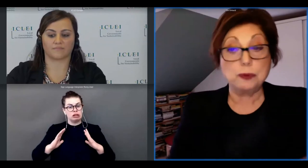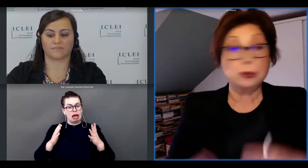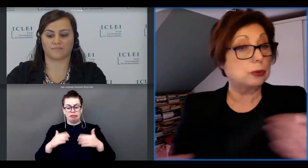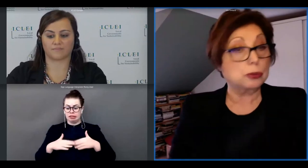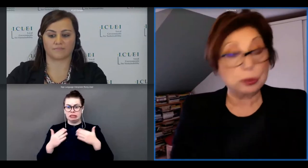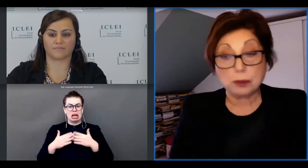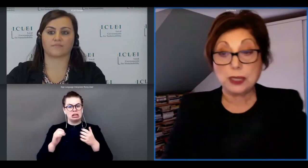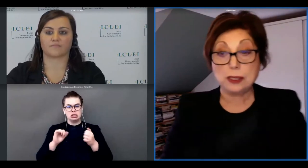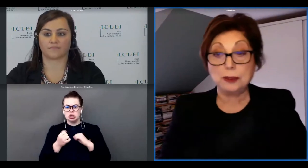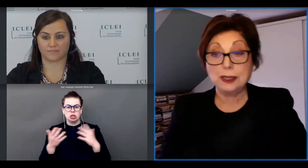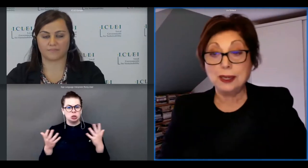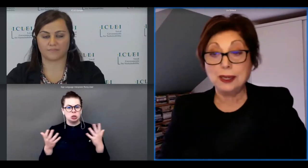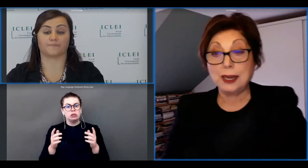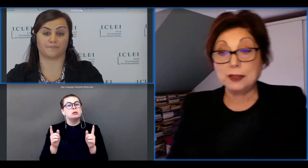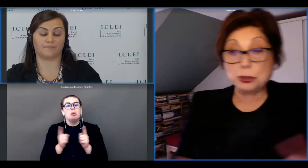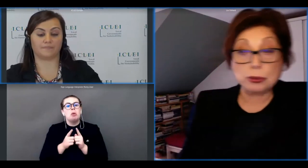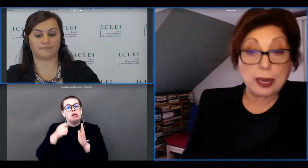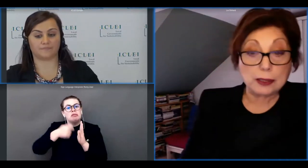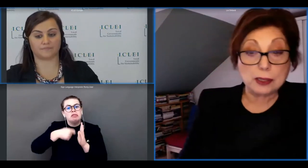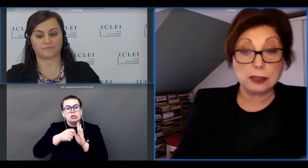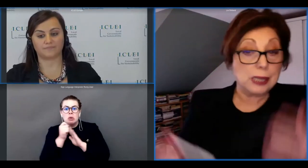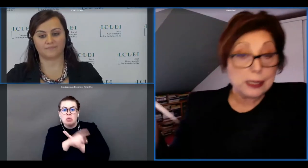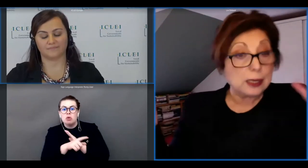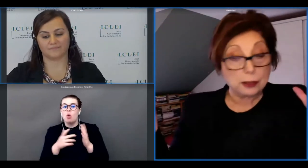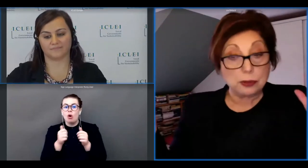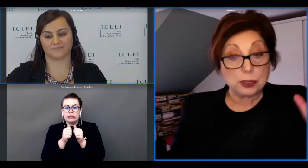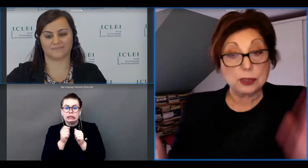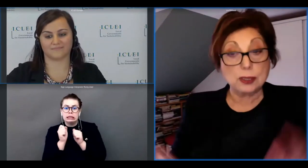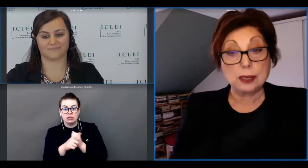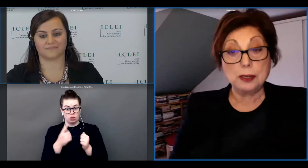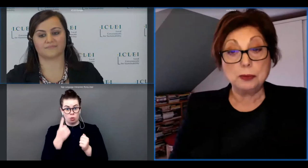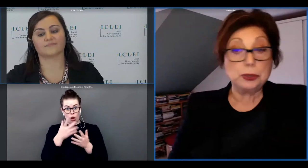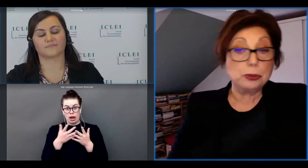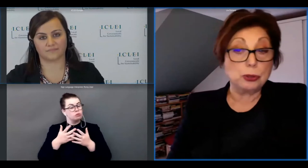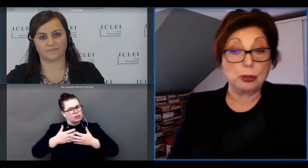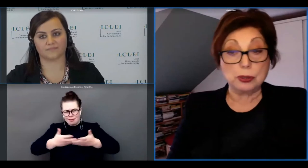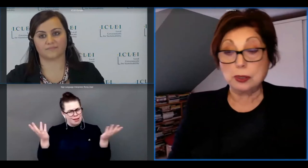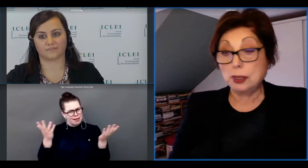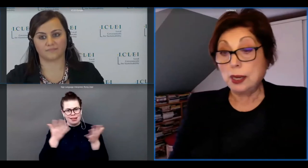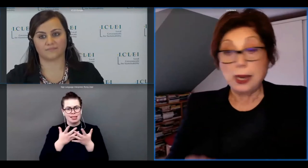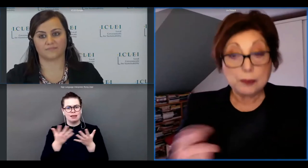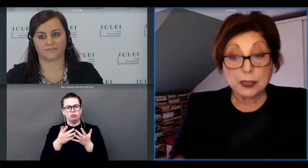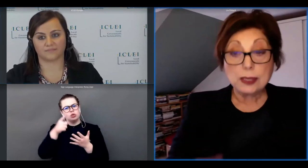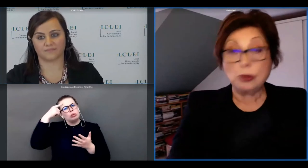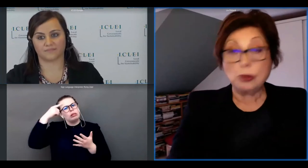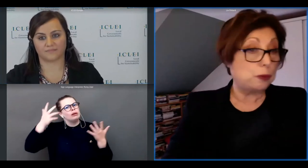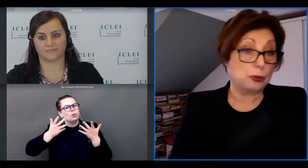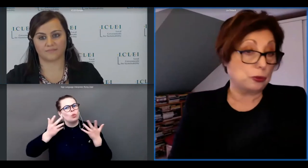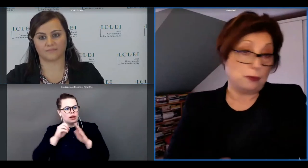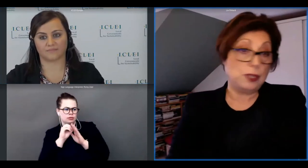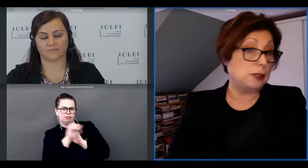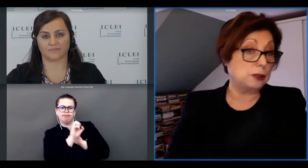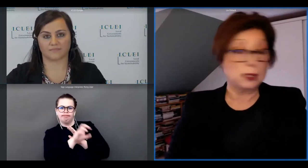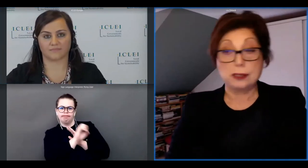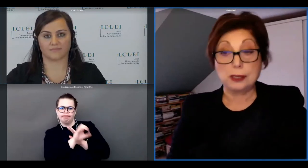us a photo or short video or text in any language they say with your thoughts and then all photos